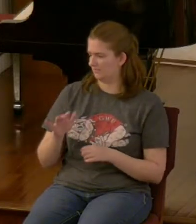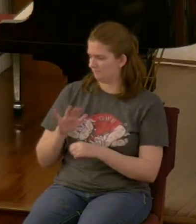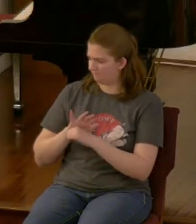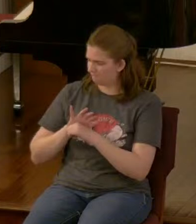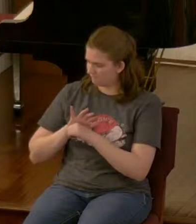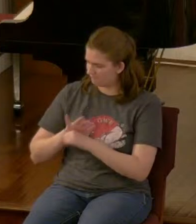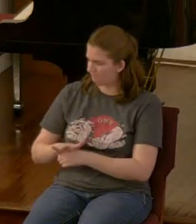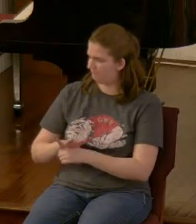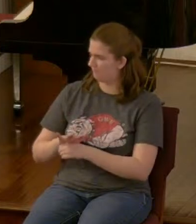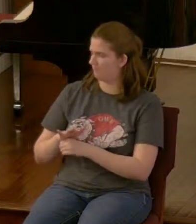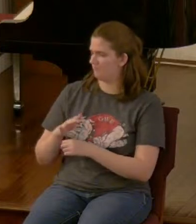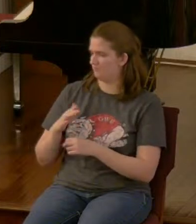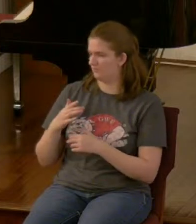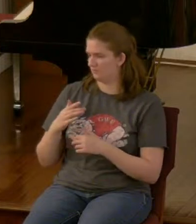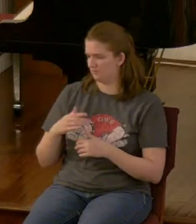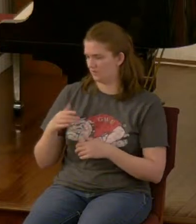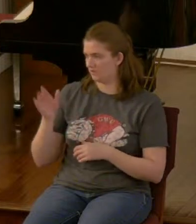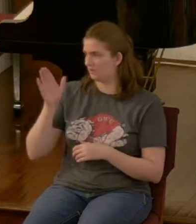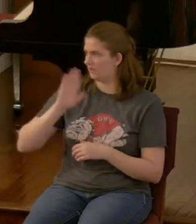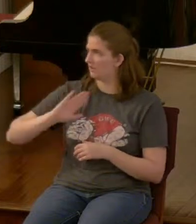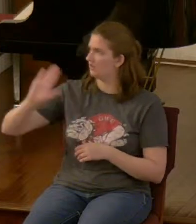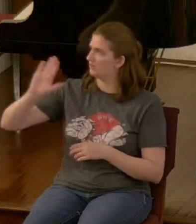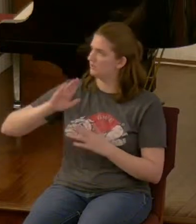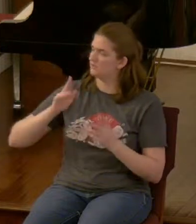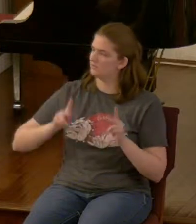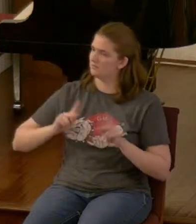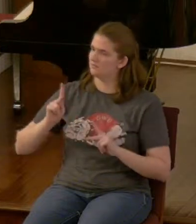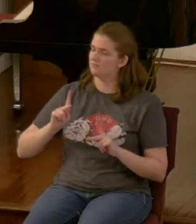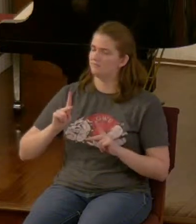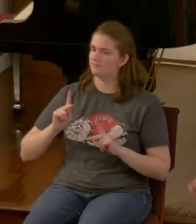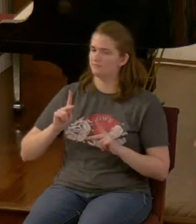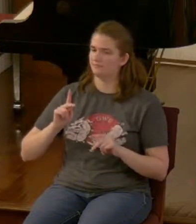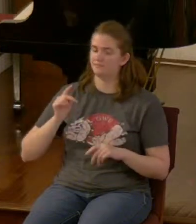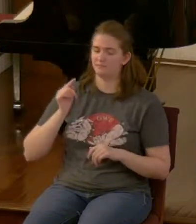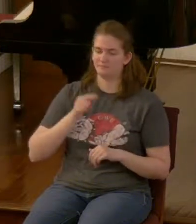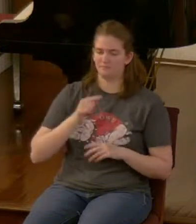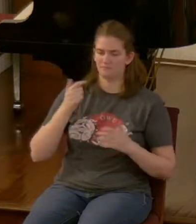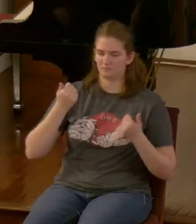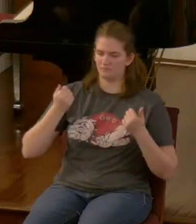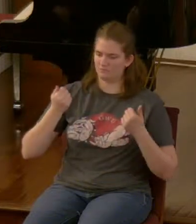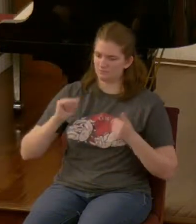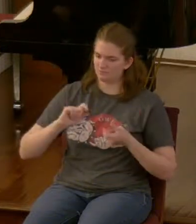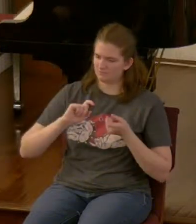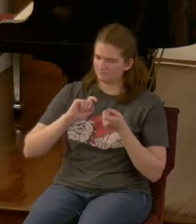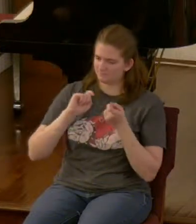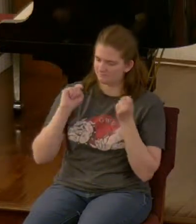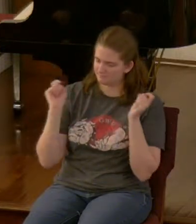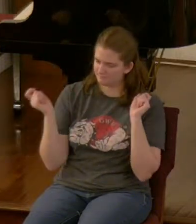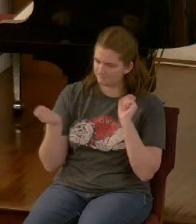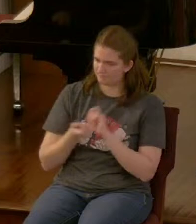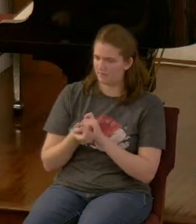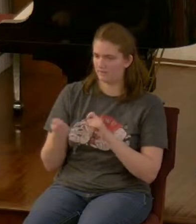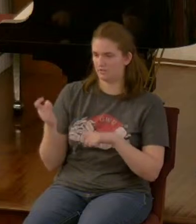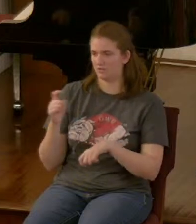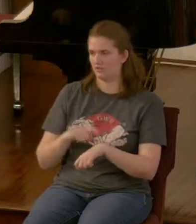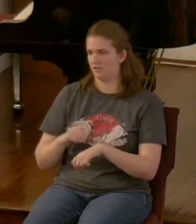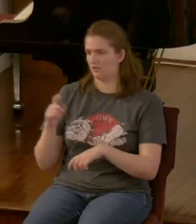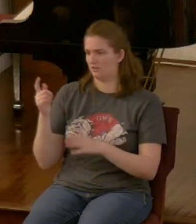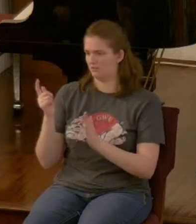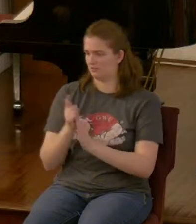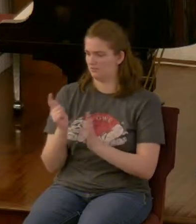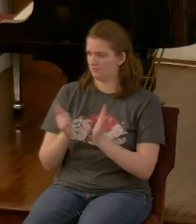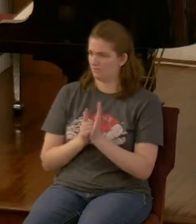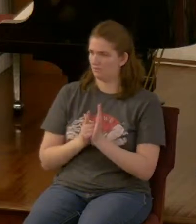will intend to make alterations in times and in law this little horn will intend to change times and law